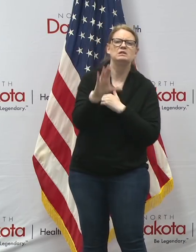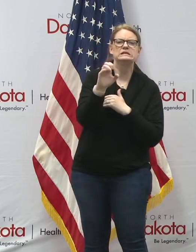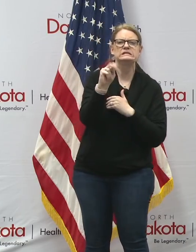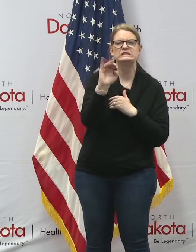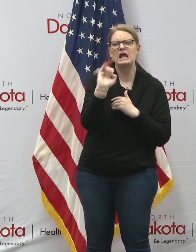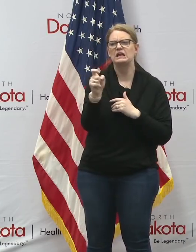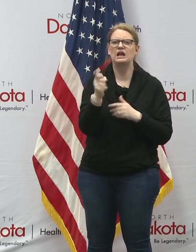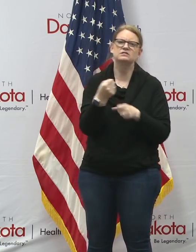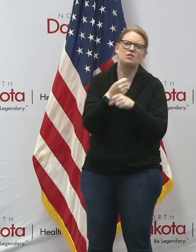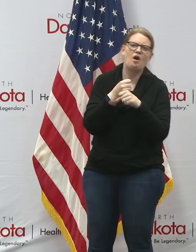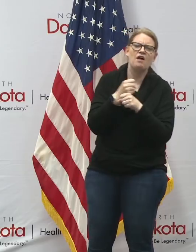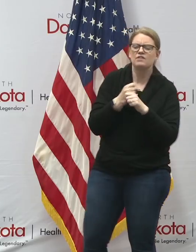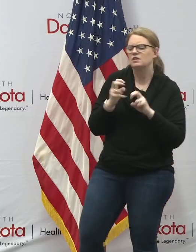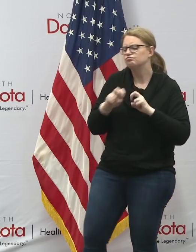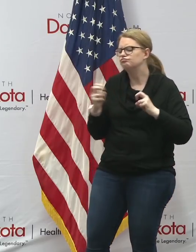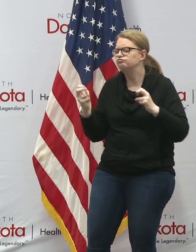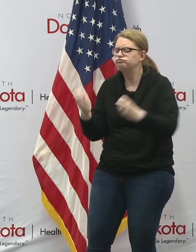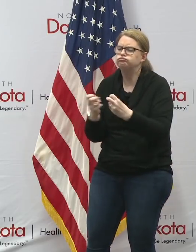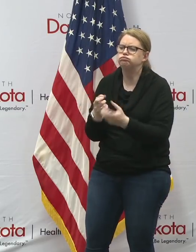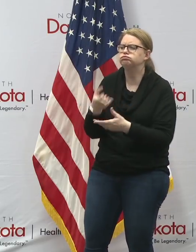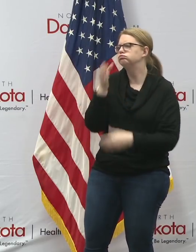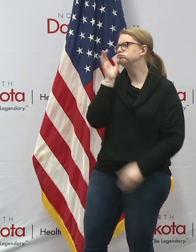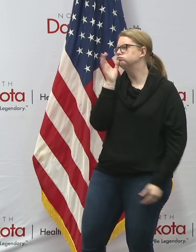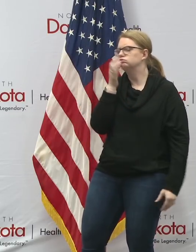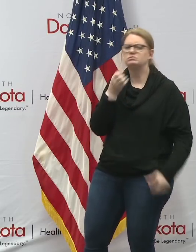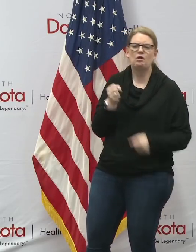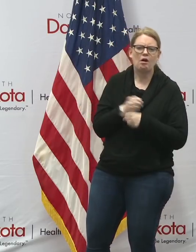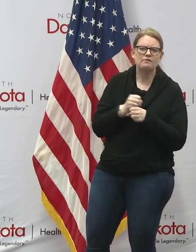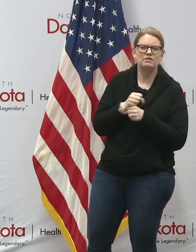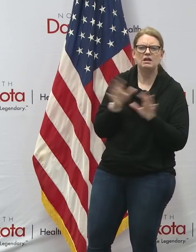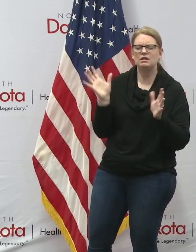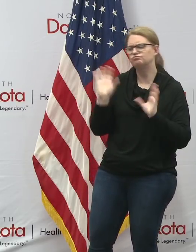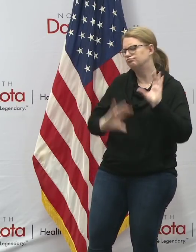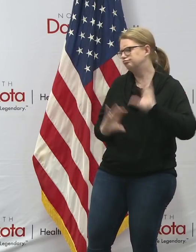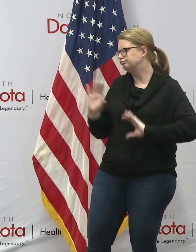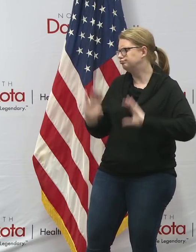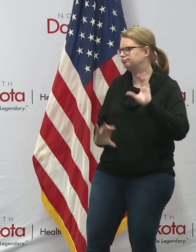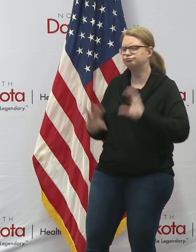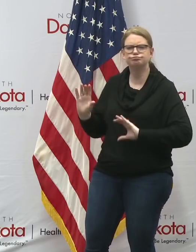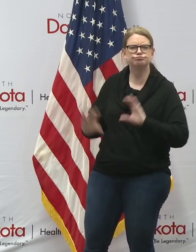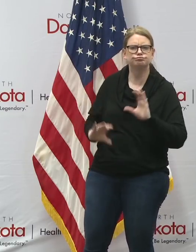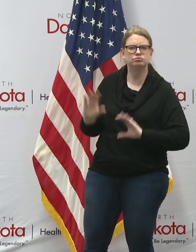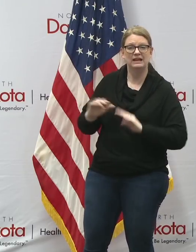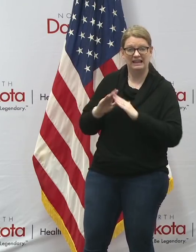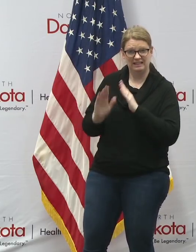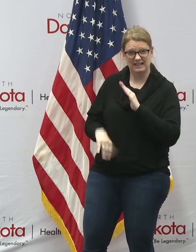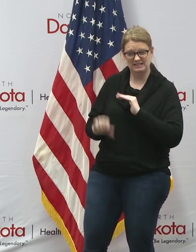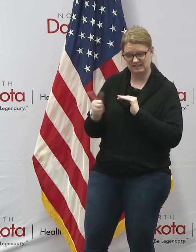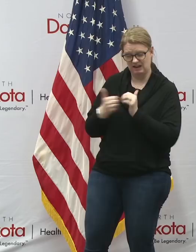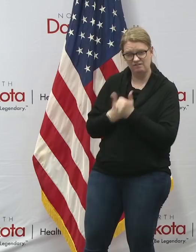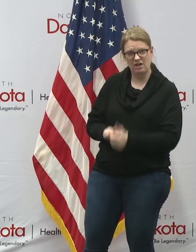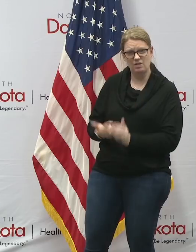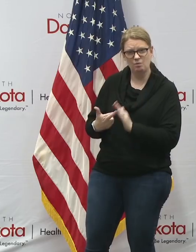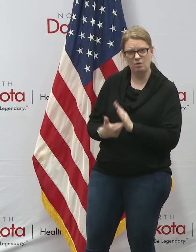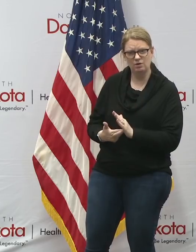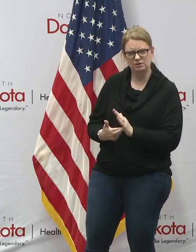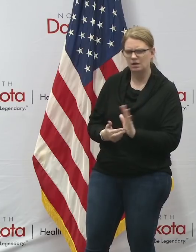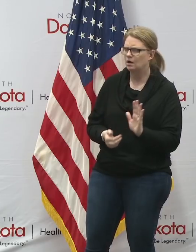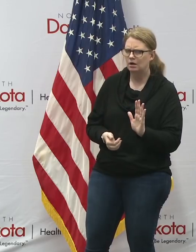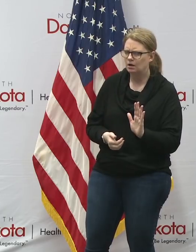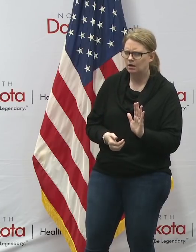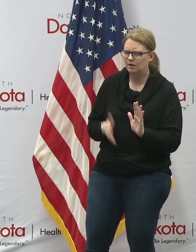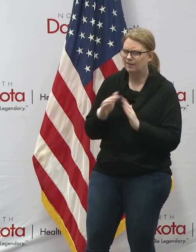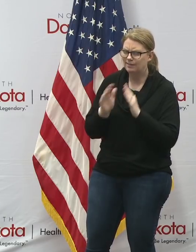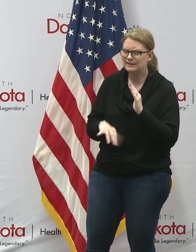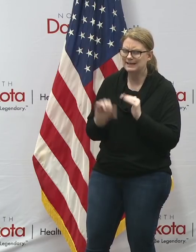uh sitting closely together with your old crowd and and there have less than 10 then you're following the rules no it's less than 10 people and